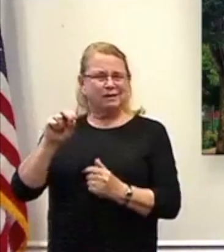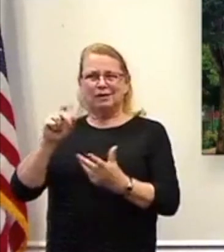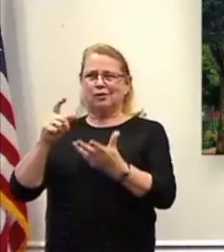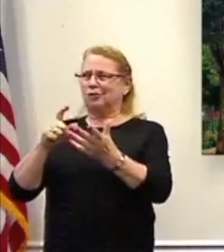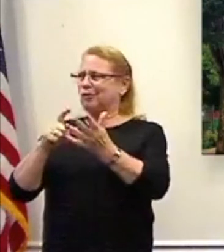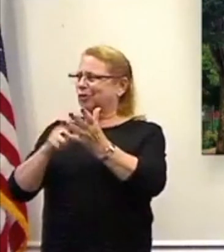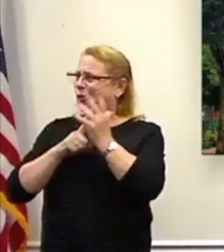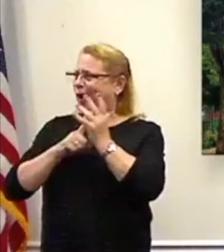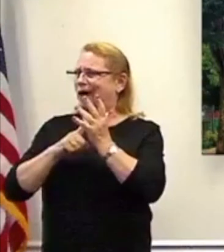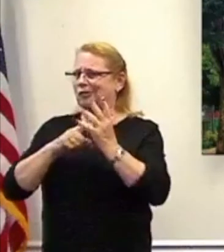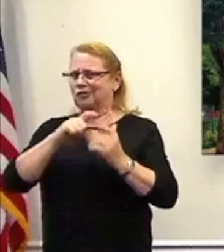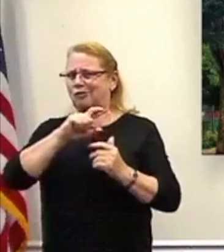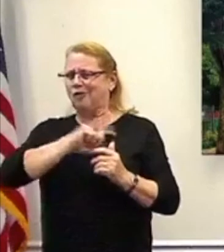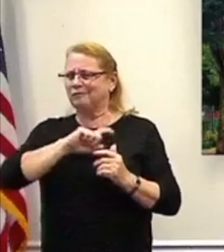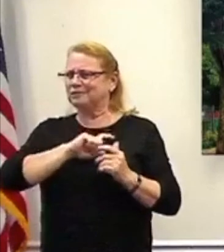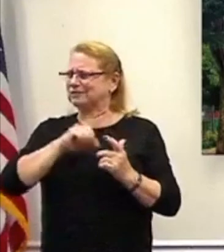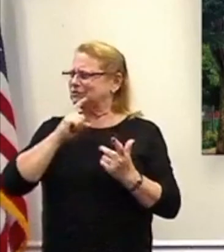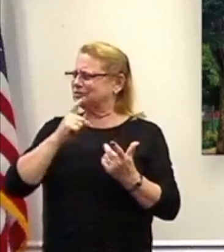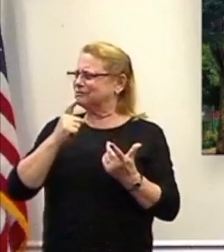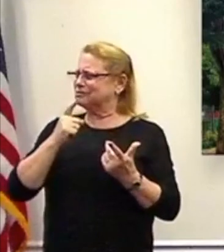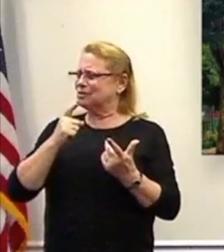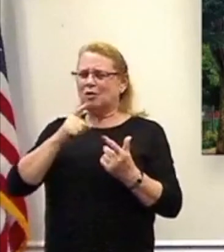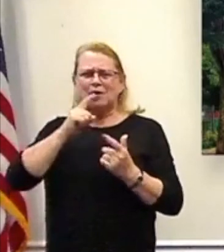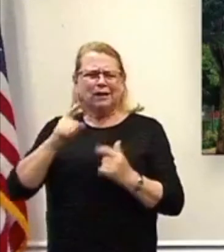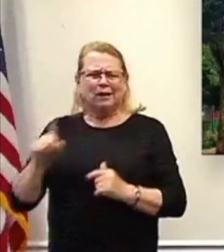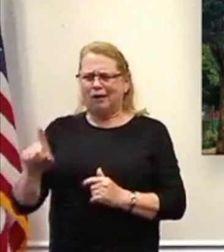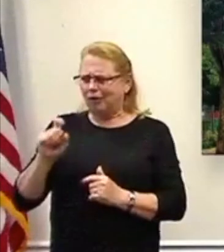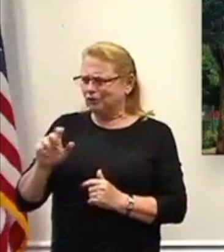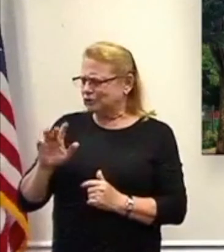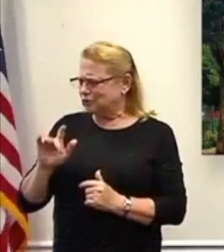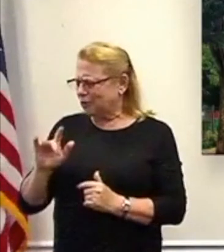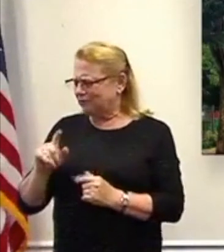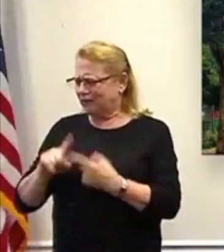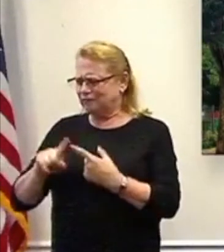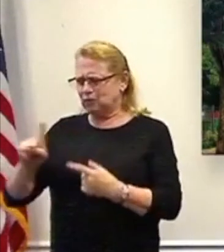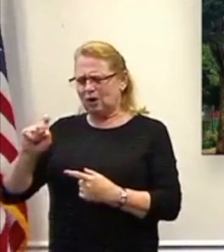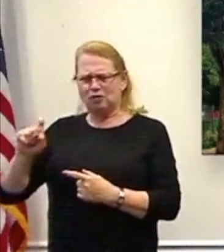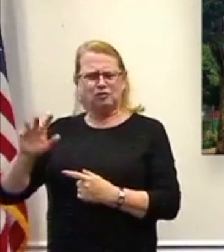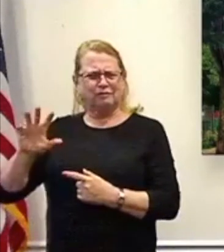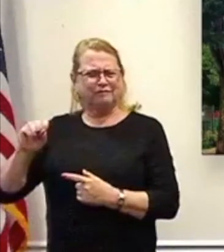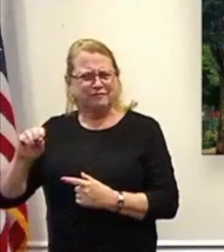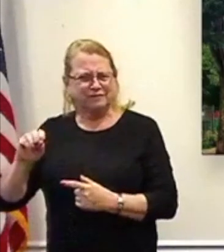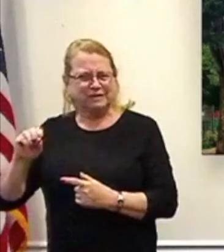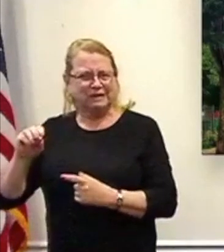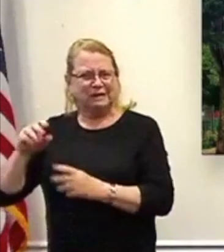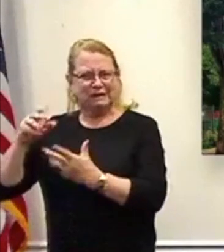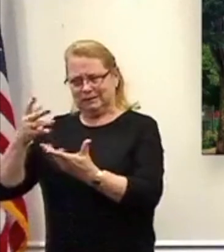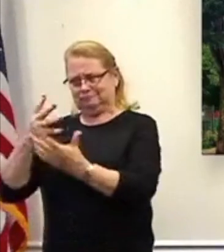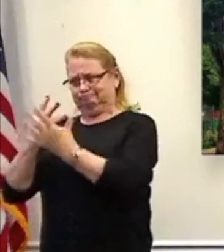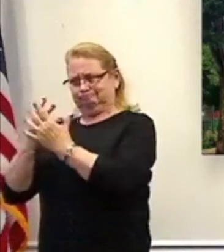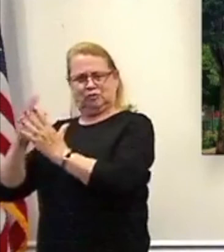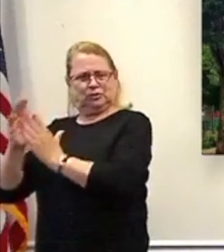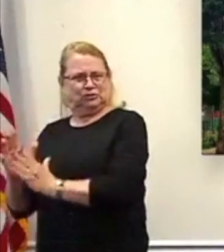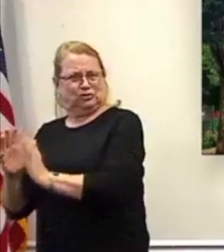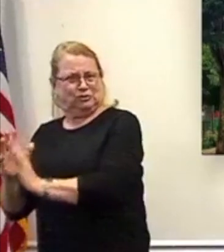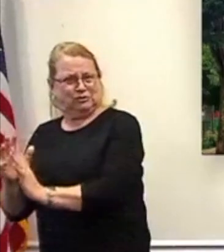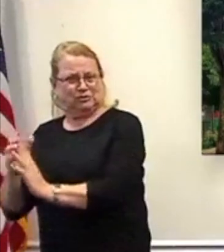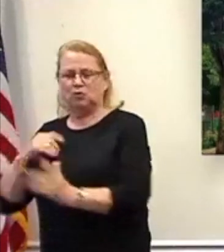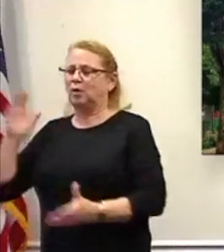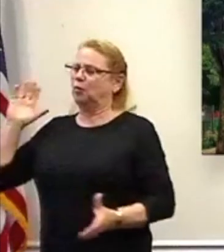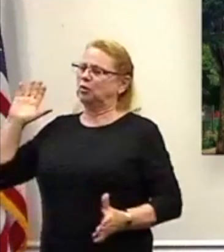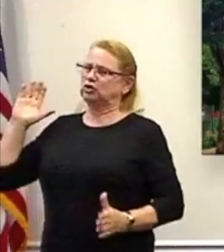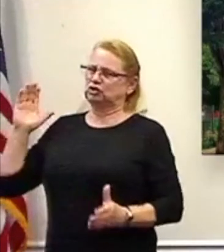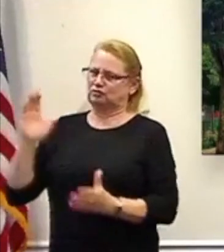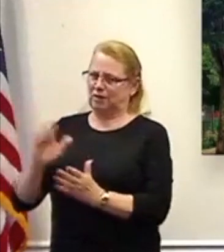125 to 150 inmates on any given day. Through attrition over the next several years, we will shrink the size of the county's correction